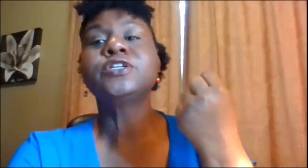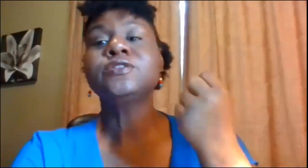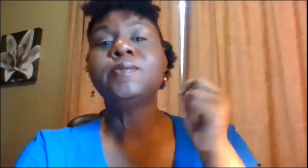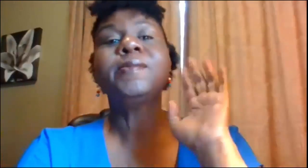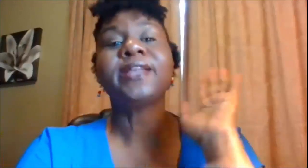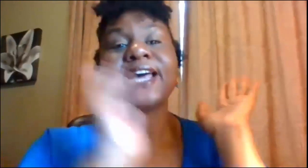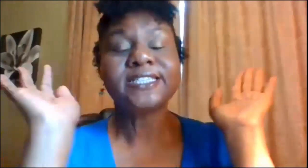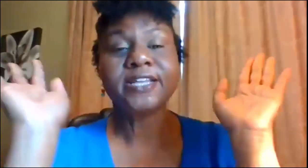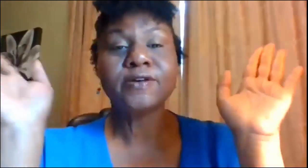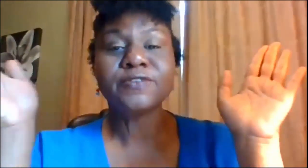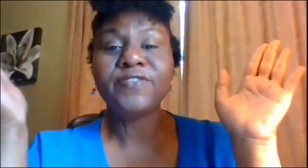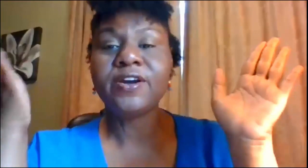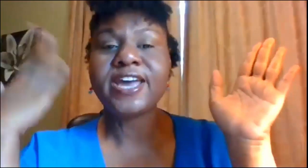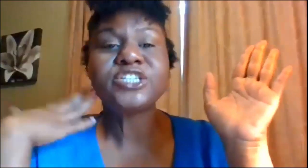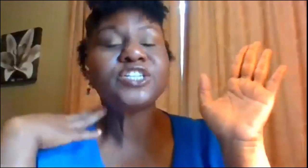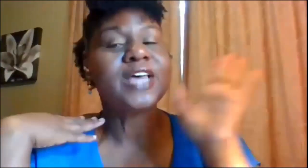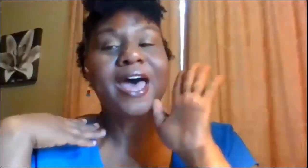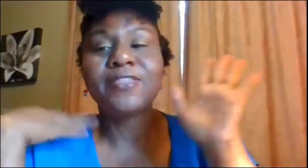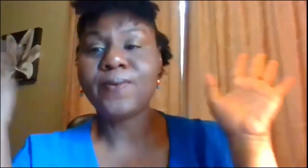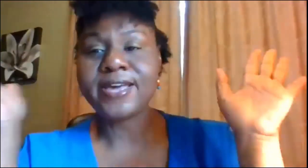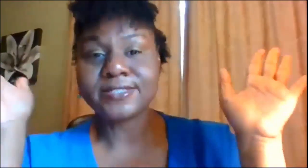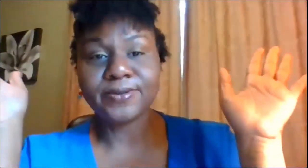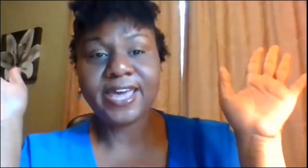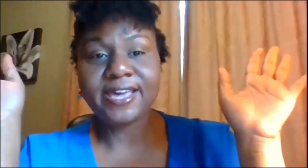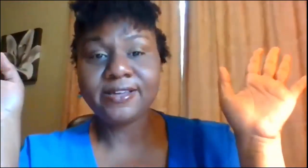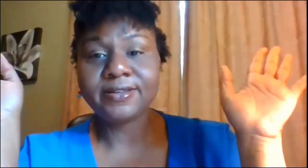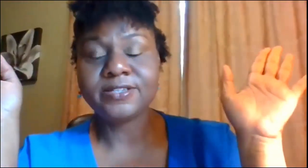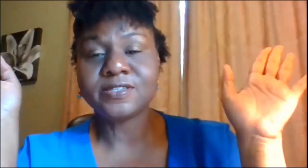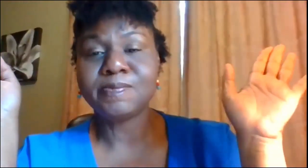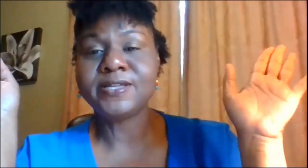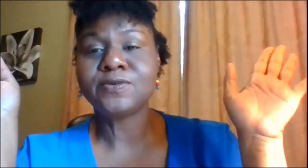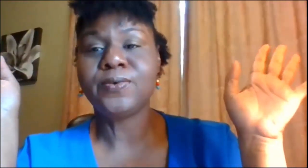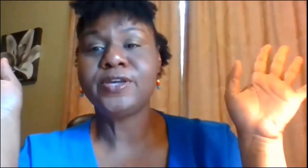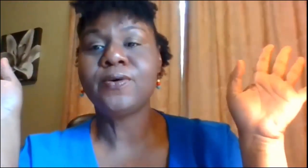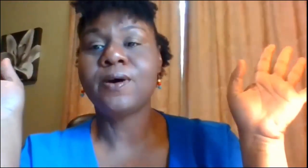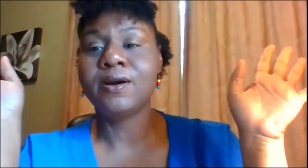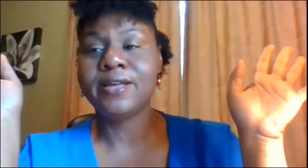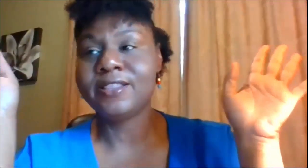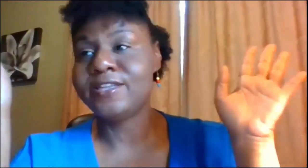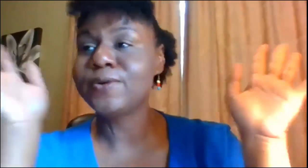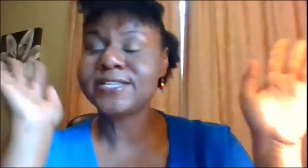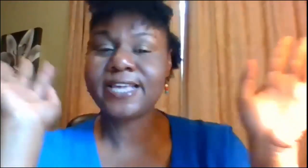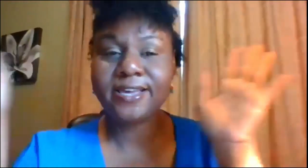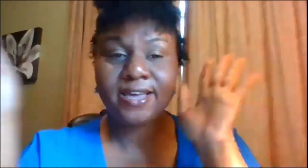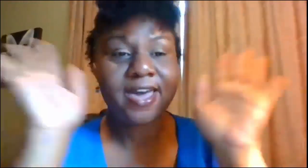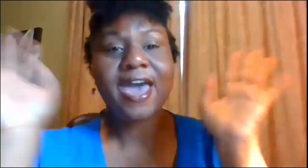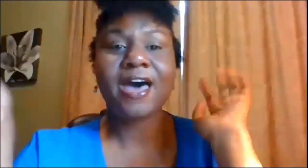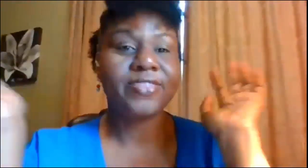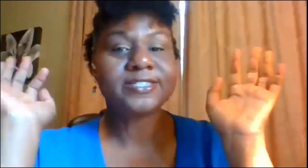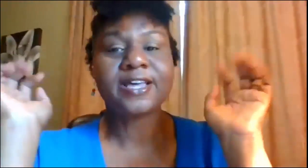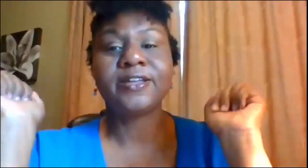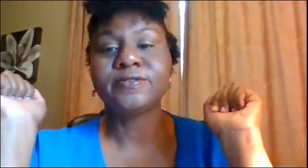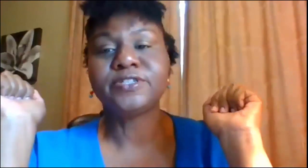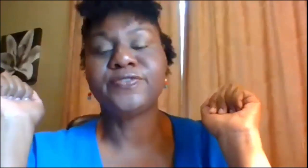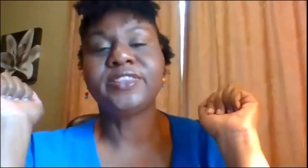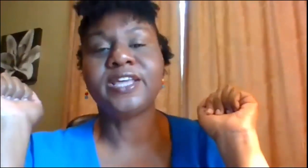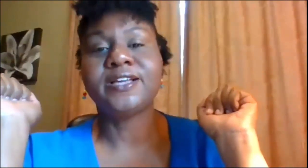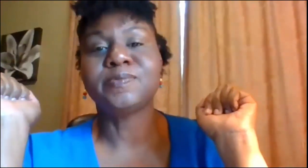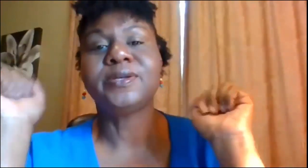just remember like i said those are variations either way is okay it just depends on where you are in the usa how they sign those different things but